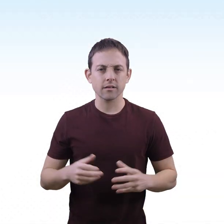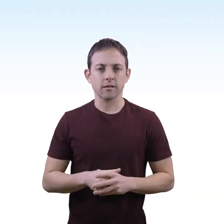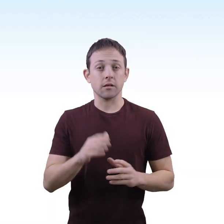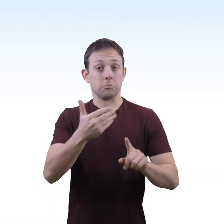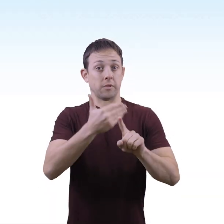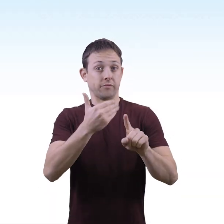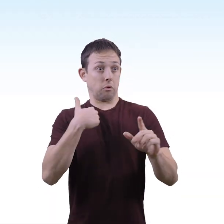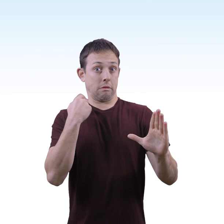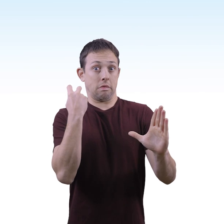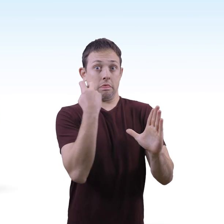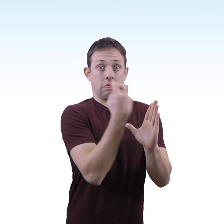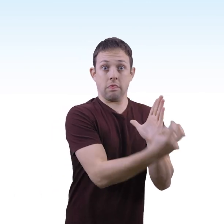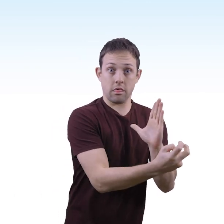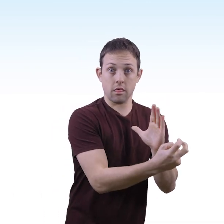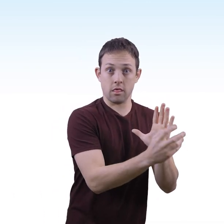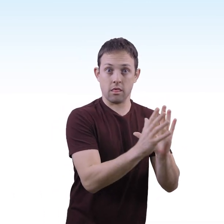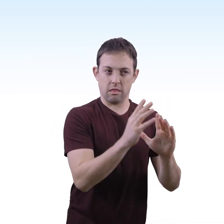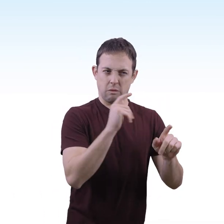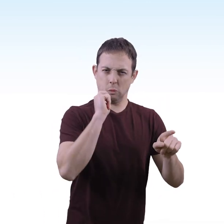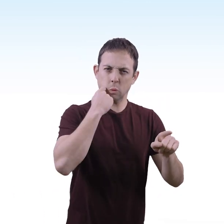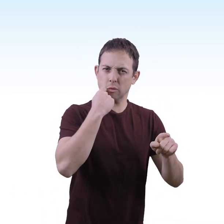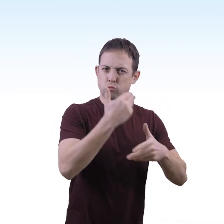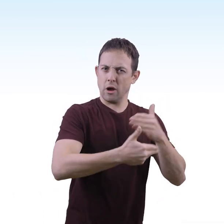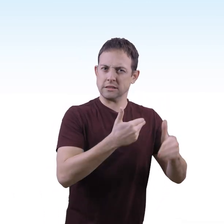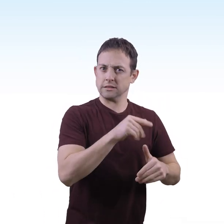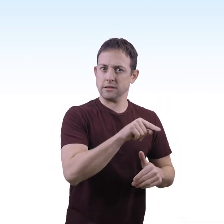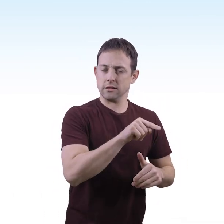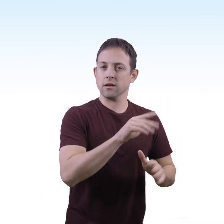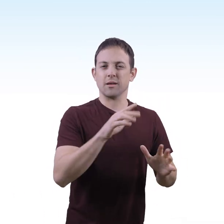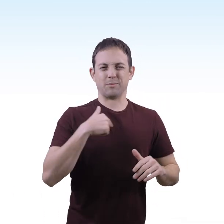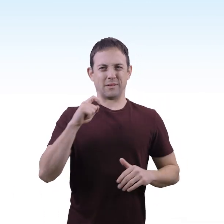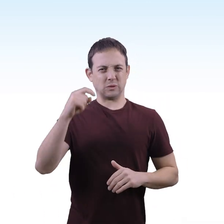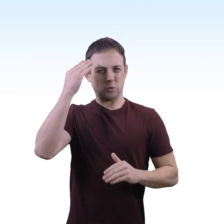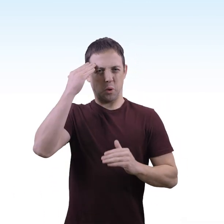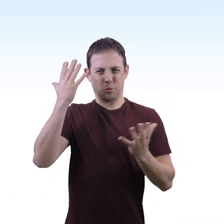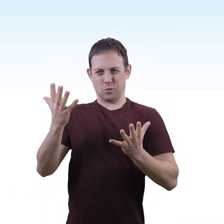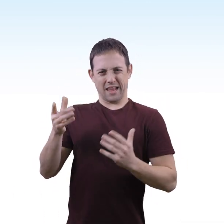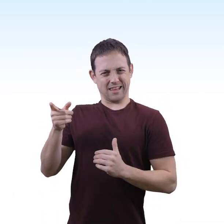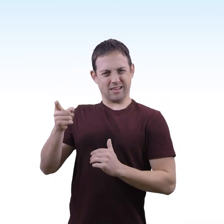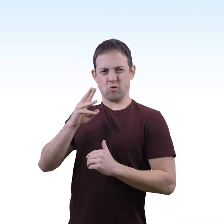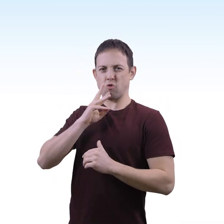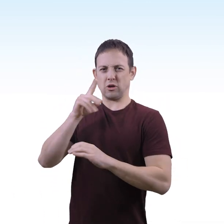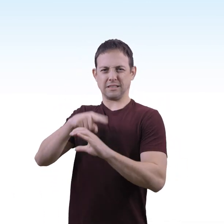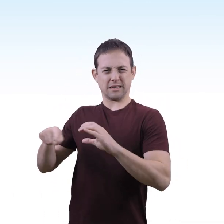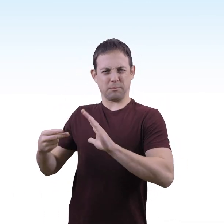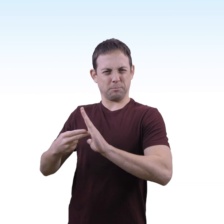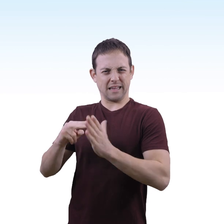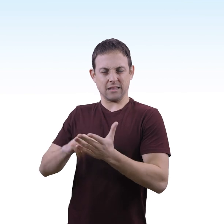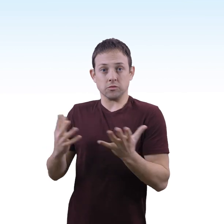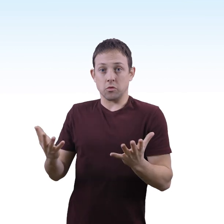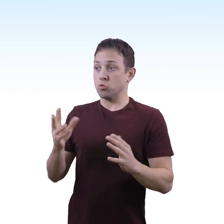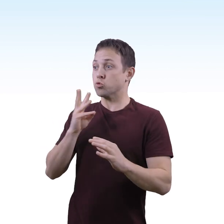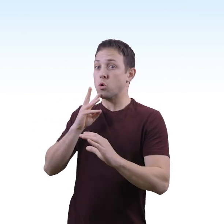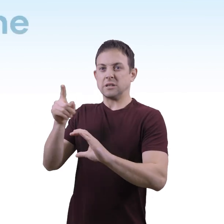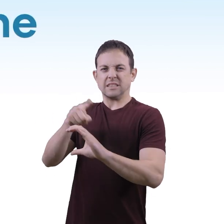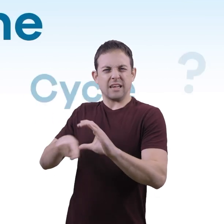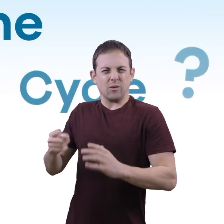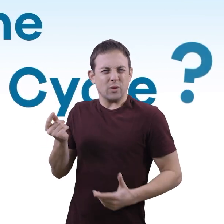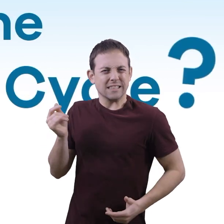Before we get into the details about this cool process, we need to know what it means. So, what is the water